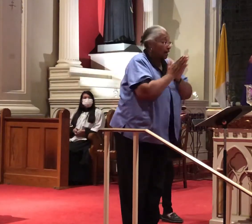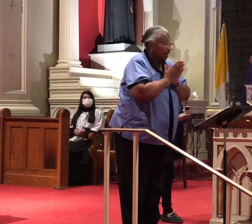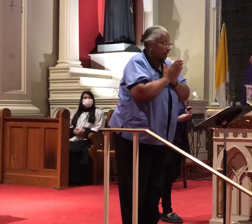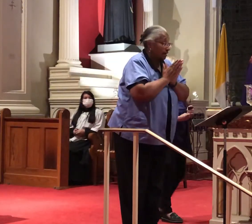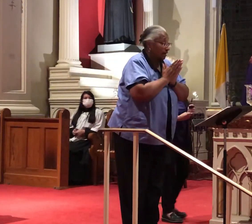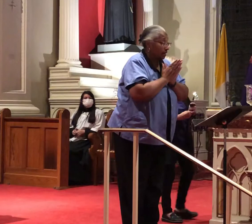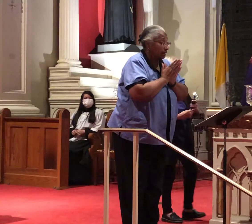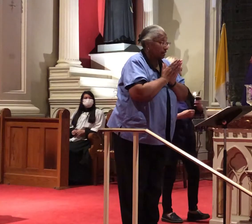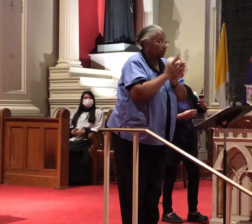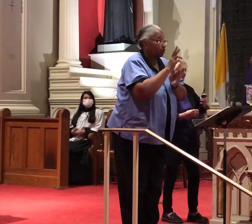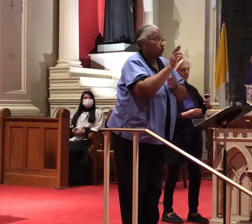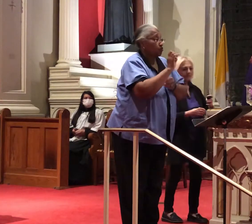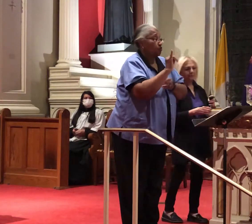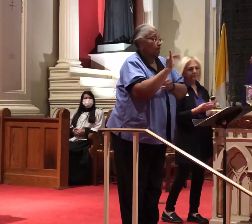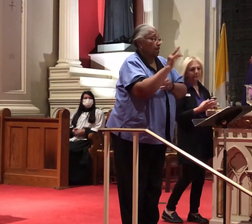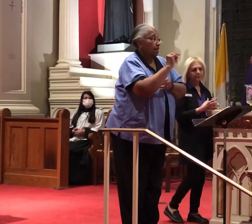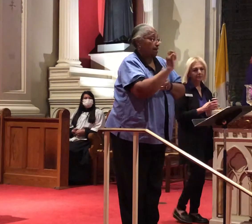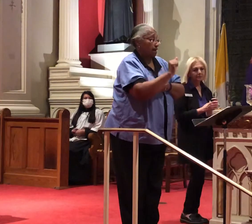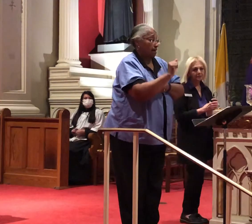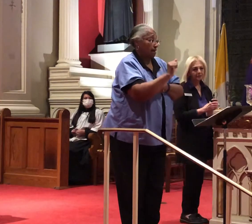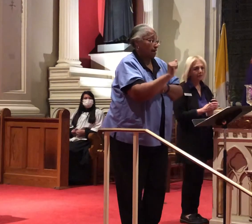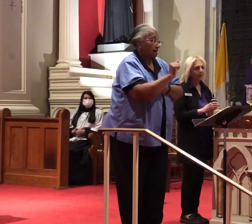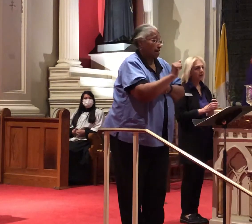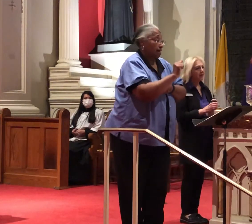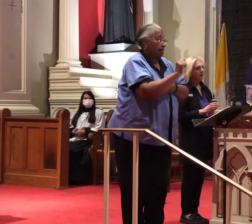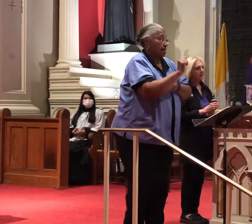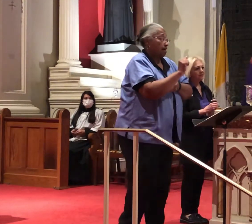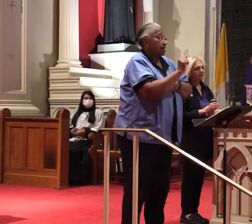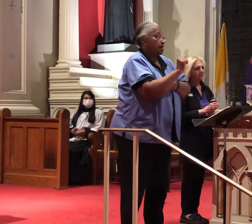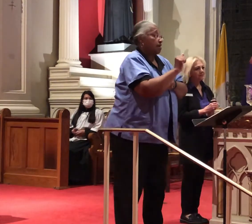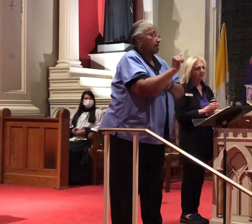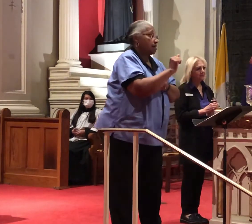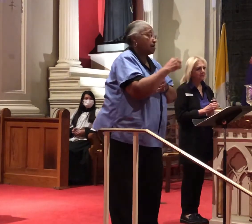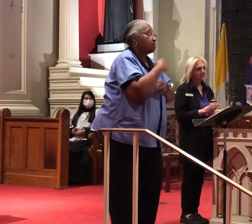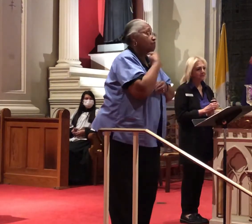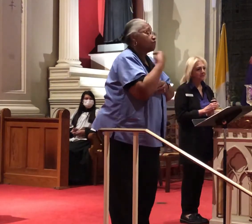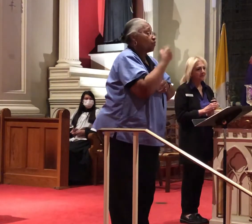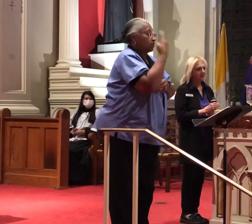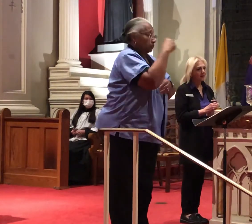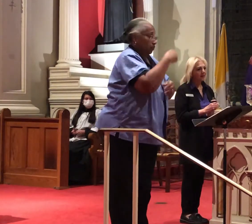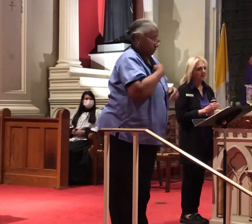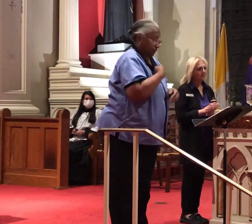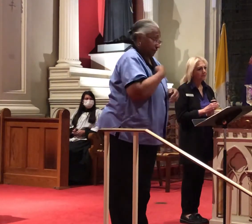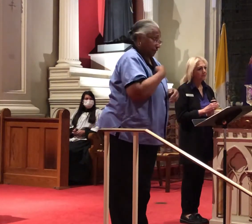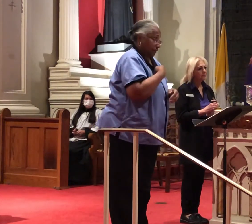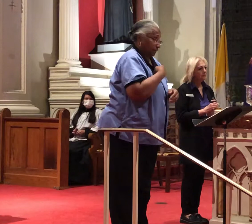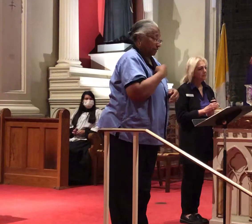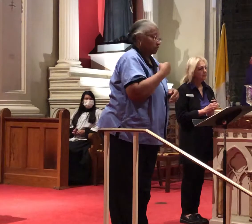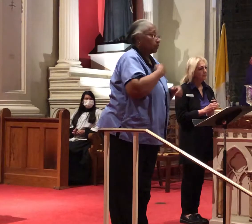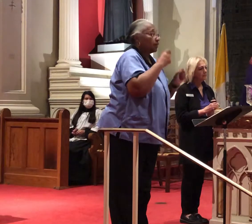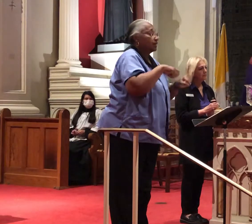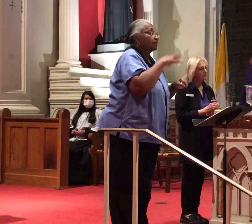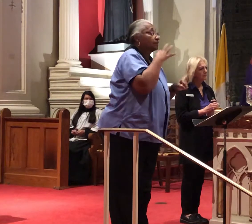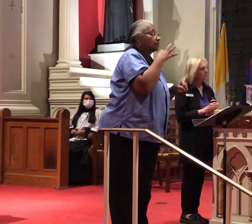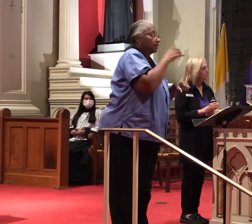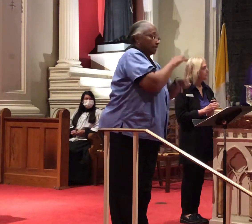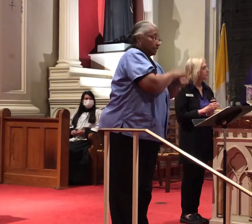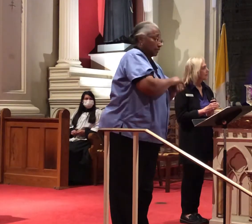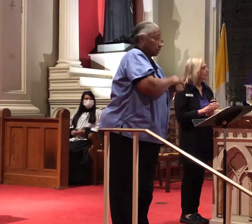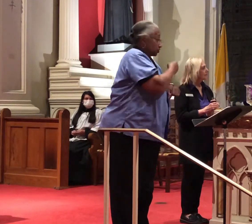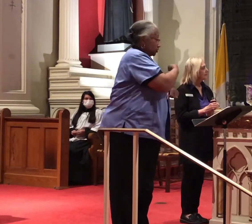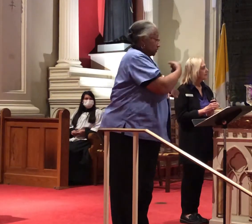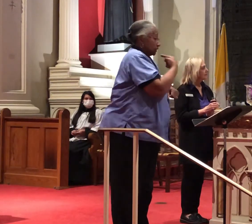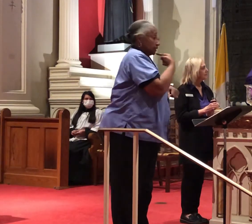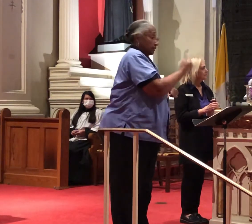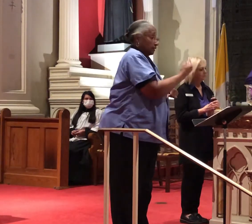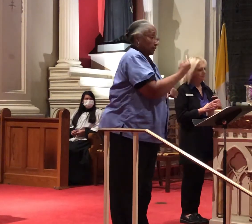Reina to translate for me so that I can speak in English and she